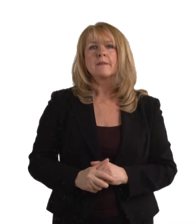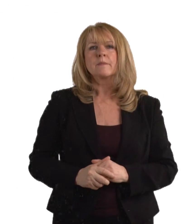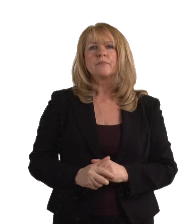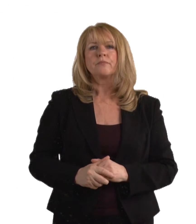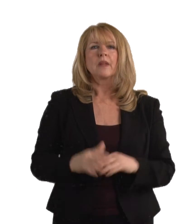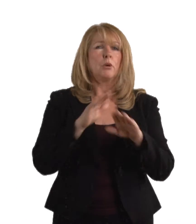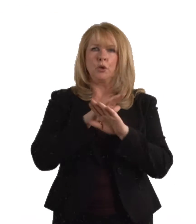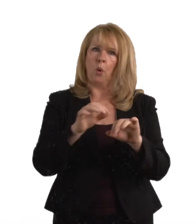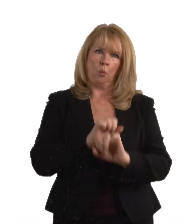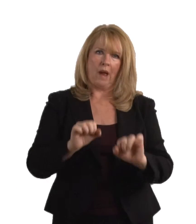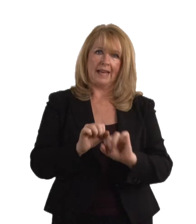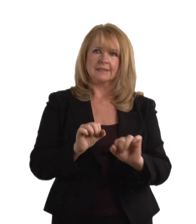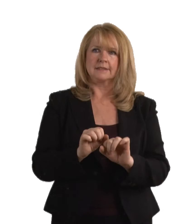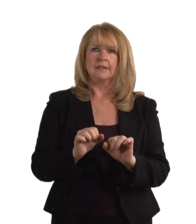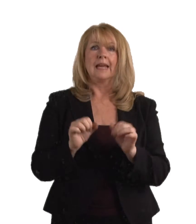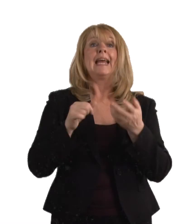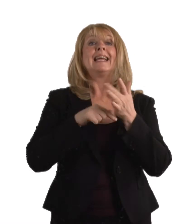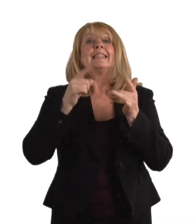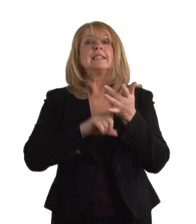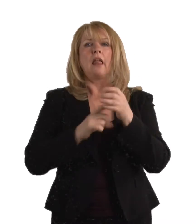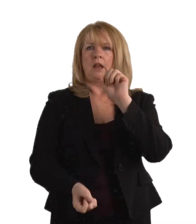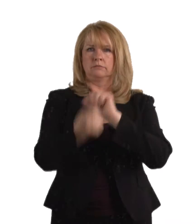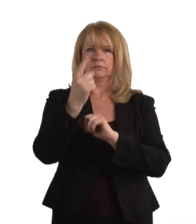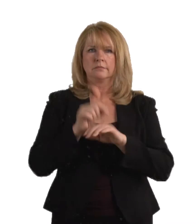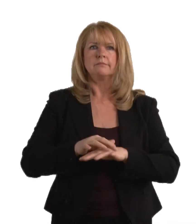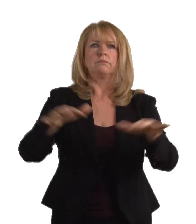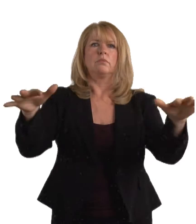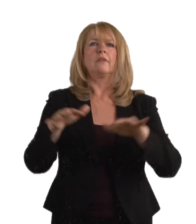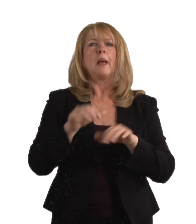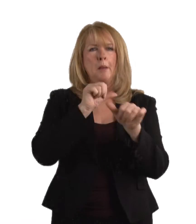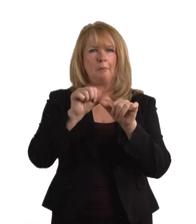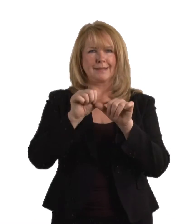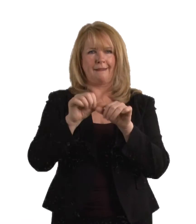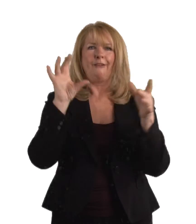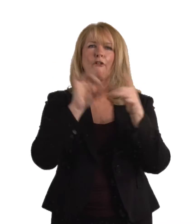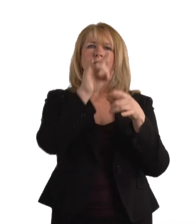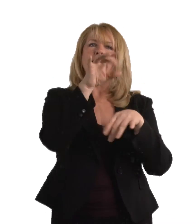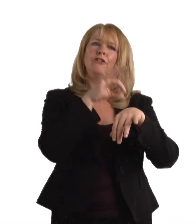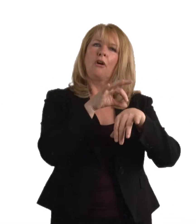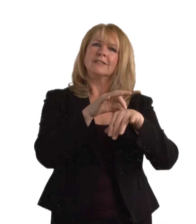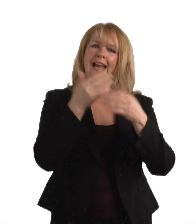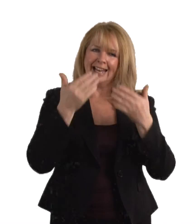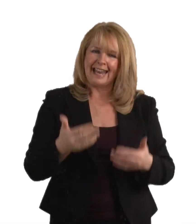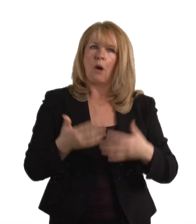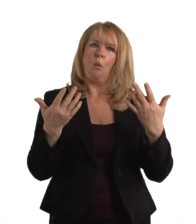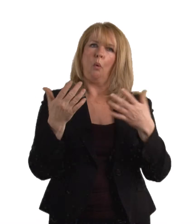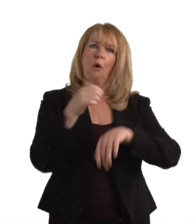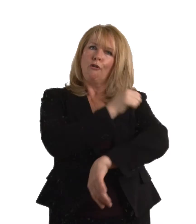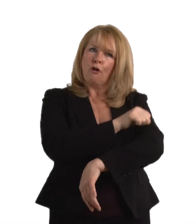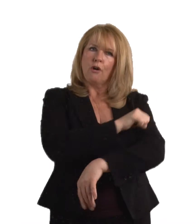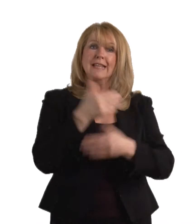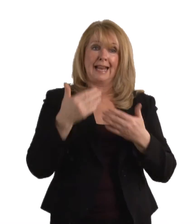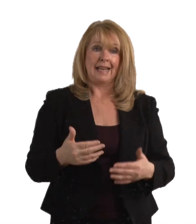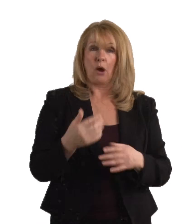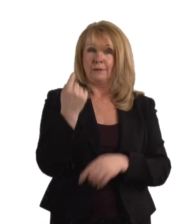The fastest and most effective way to treat colds and flu is with advice from your pharmacist. Colds and flu are caused by viruses